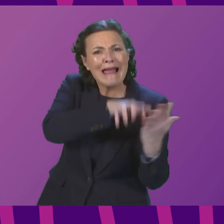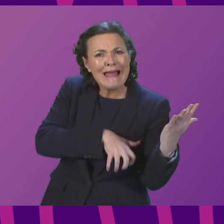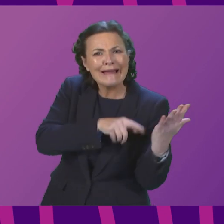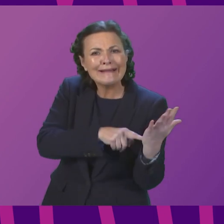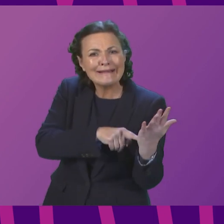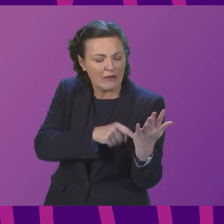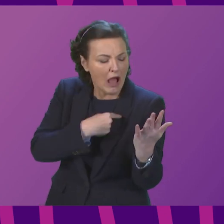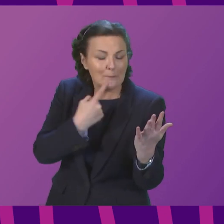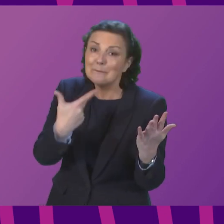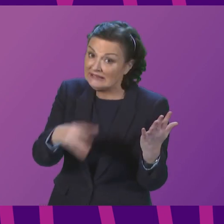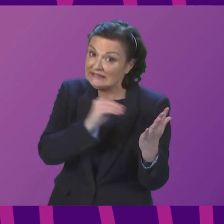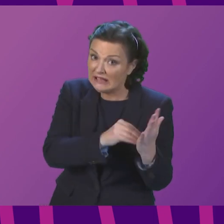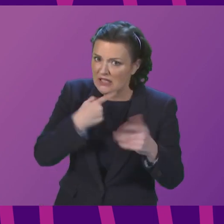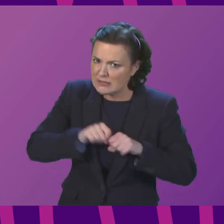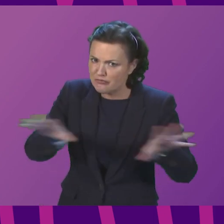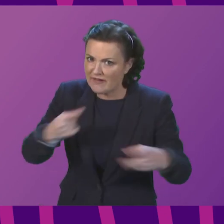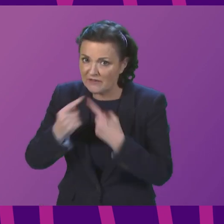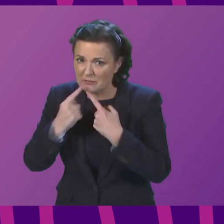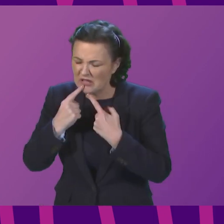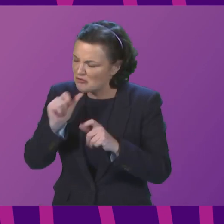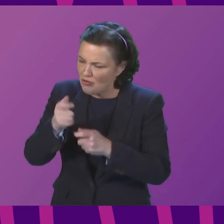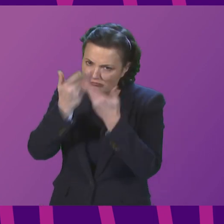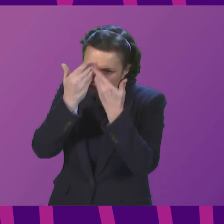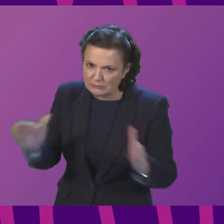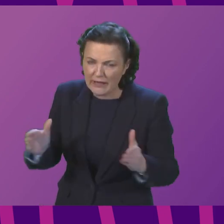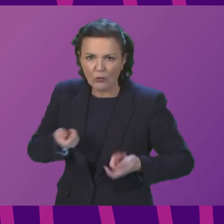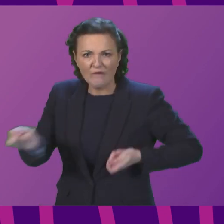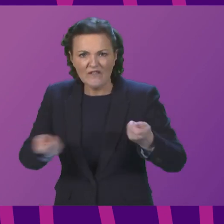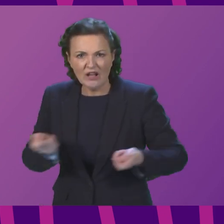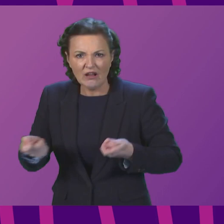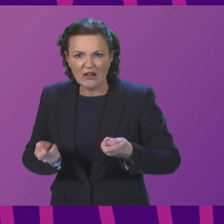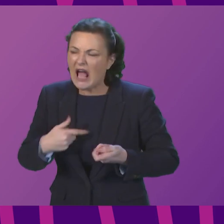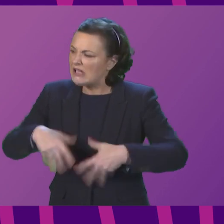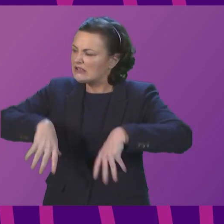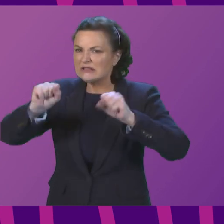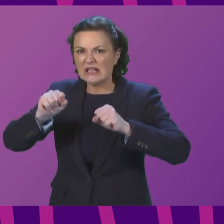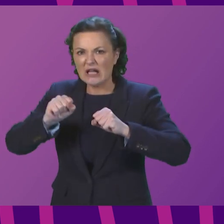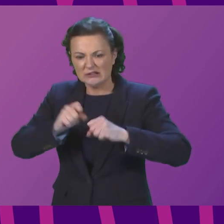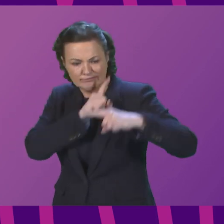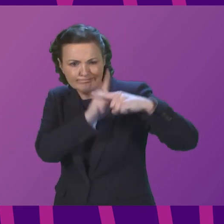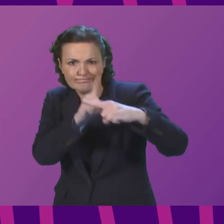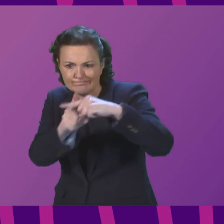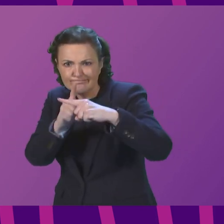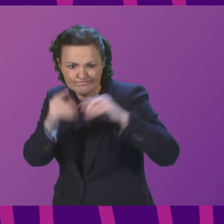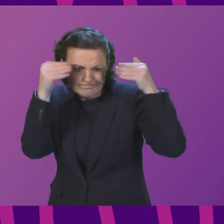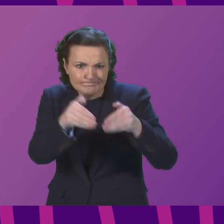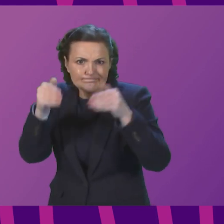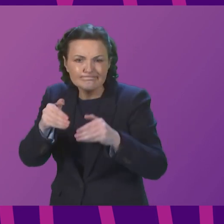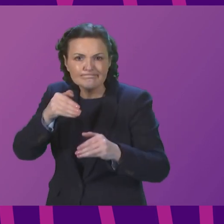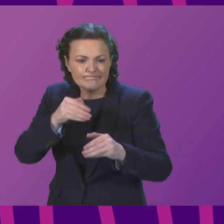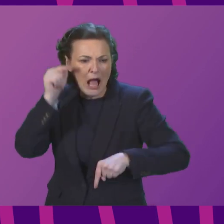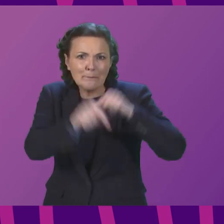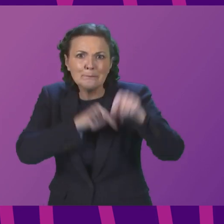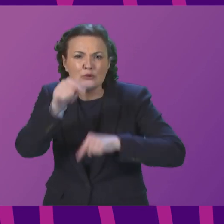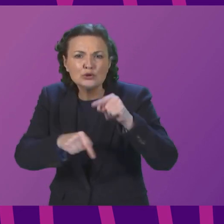spreading misinformation, disrespecting the convener, and caused targeted abuse of members, the member spoke for